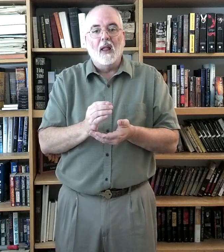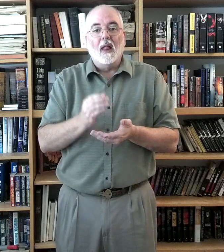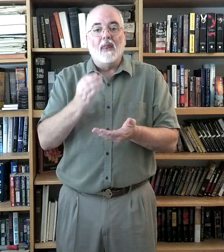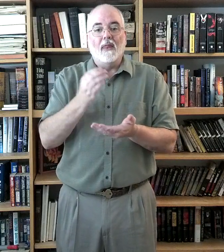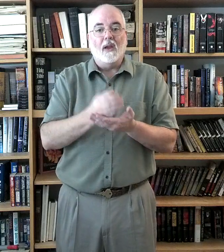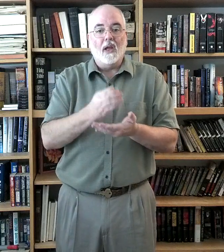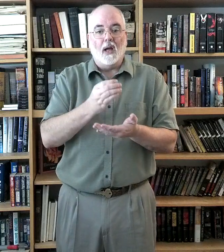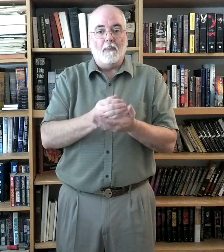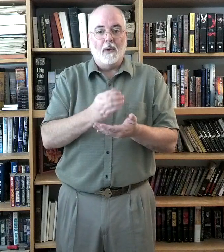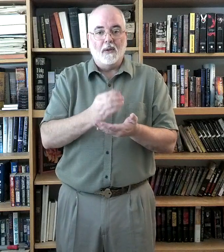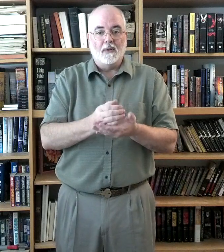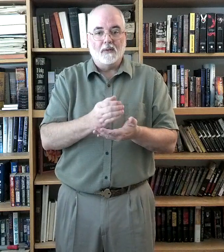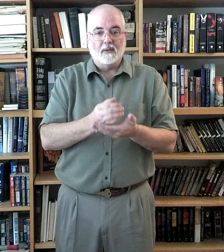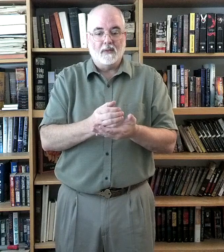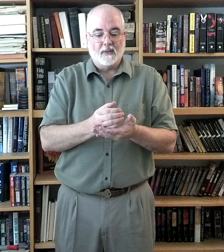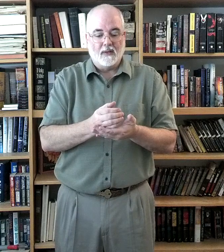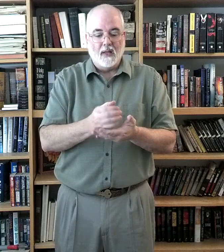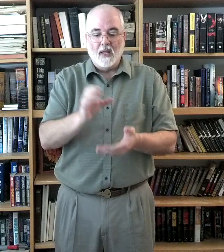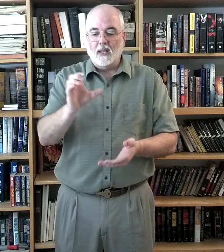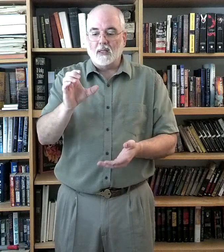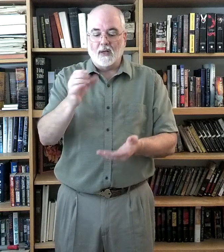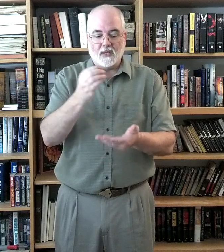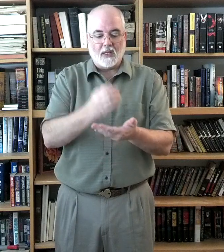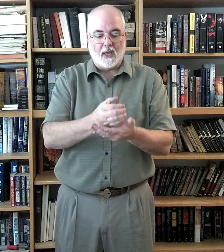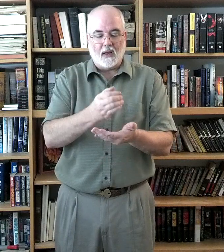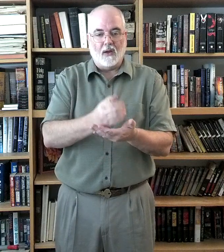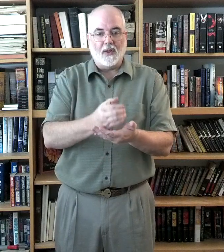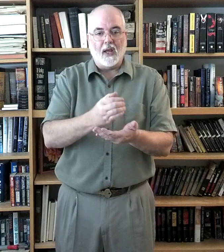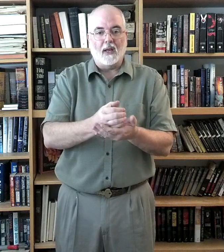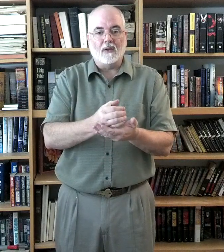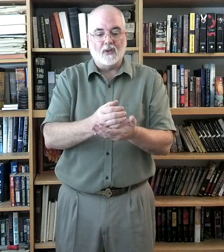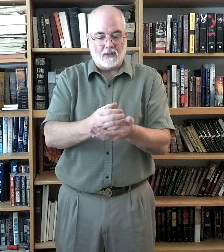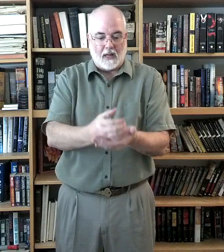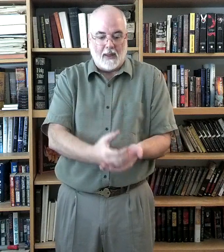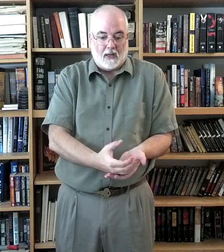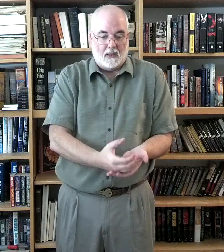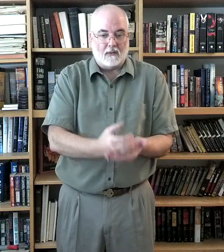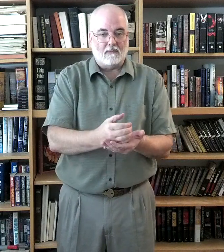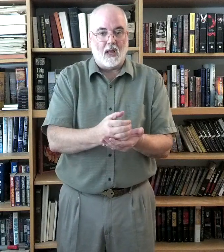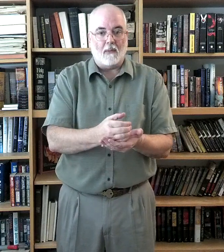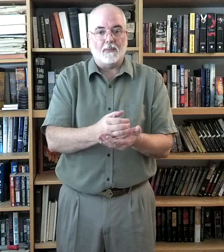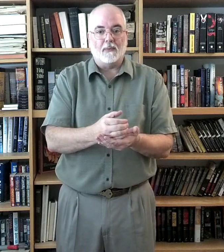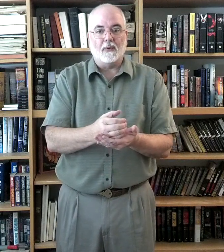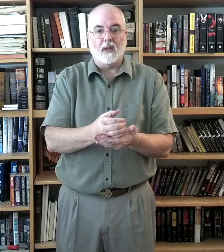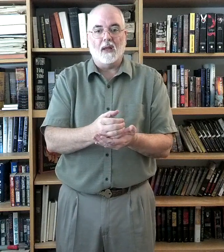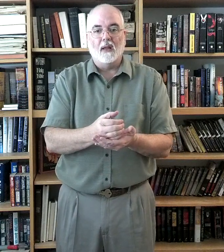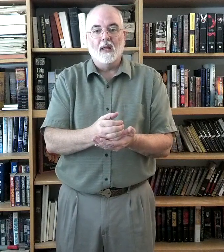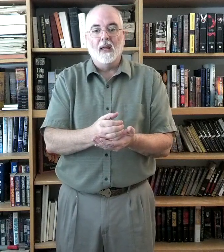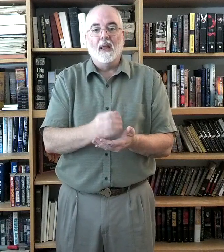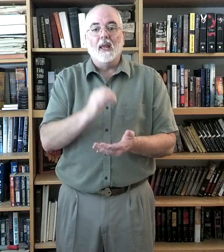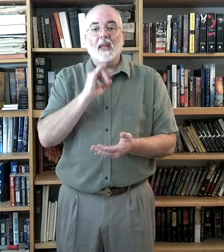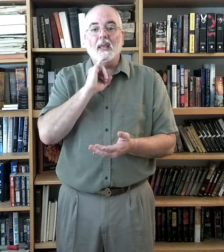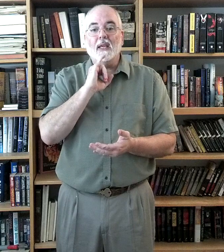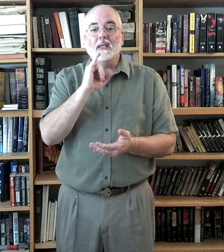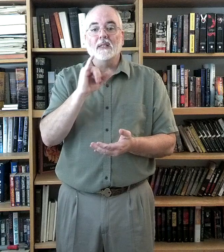The cup. The letter C on the hand. It's to make a little cup. Okay? Is